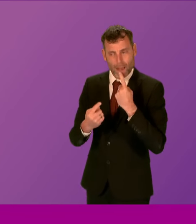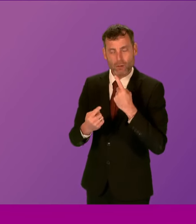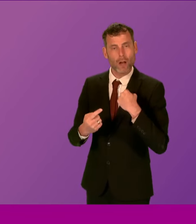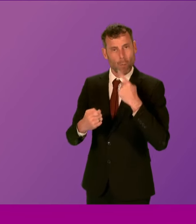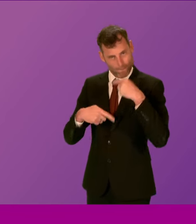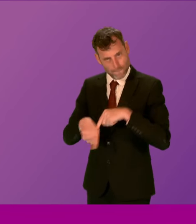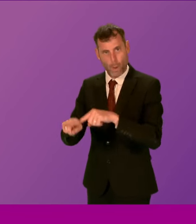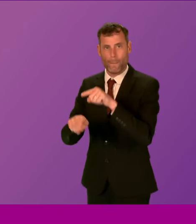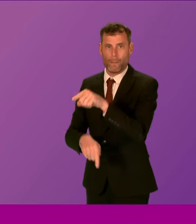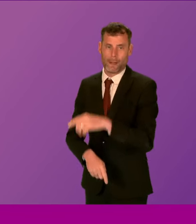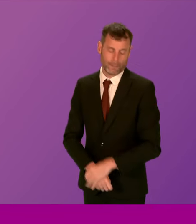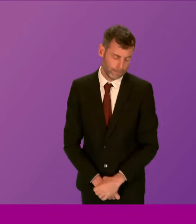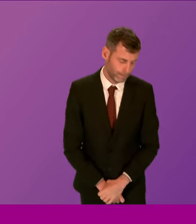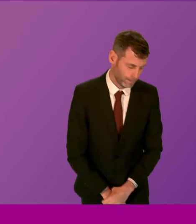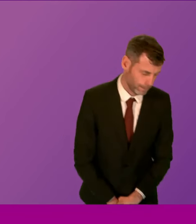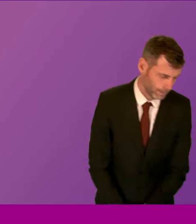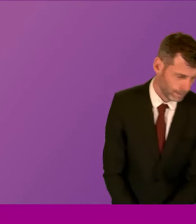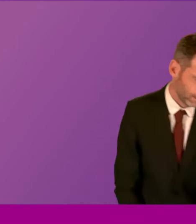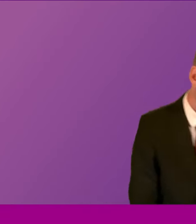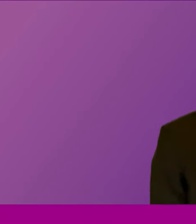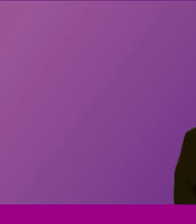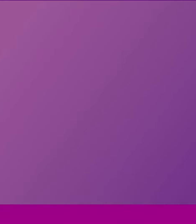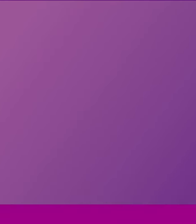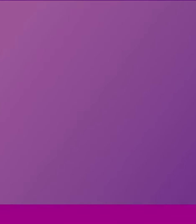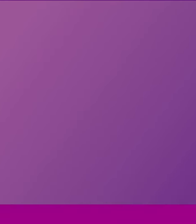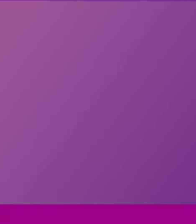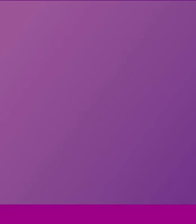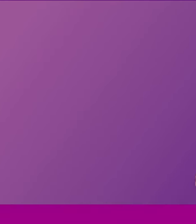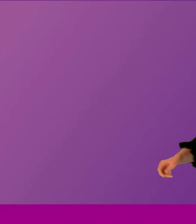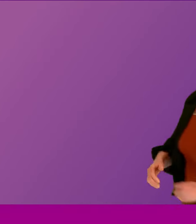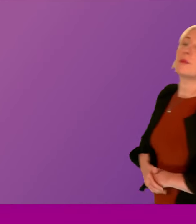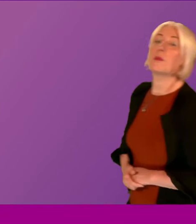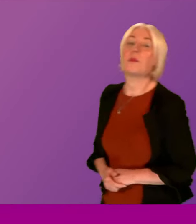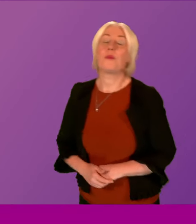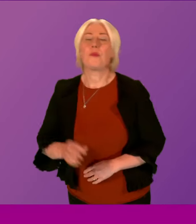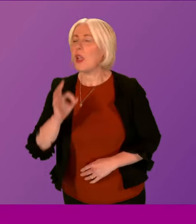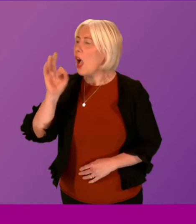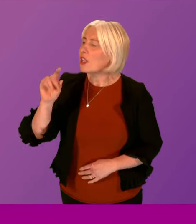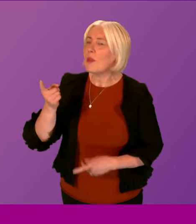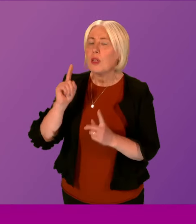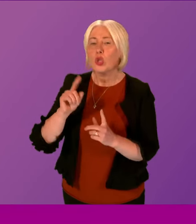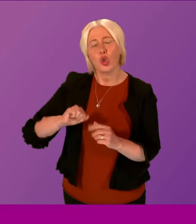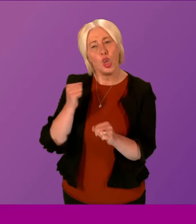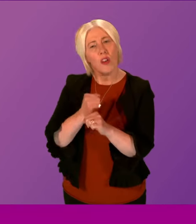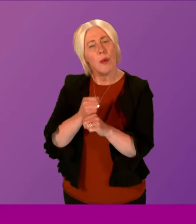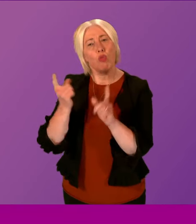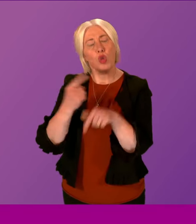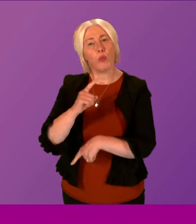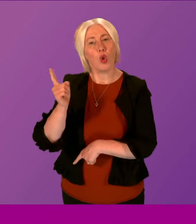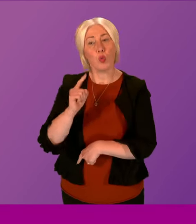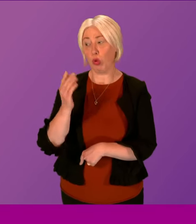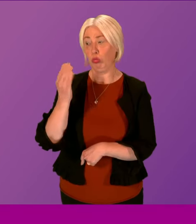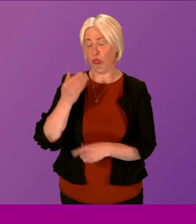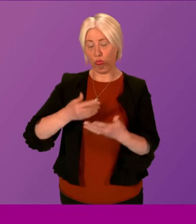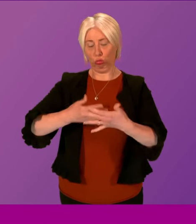from the governments. Question number four, Emma Harper. To ask the First Minister what the Scottish Government's responses to the latest